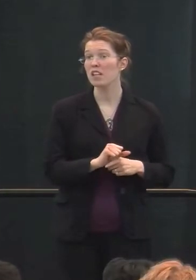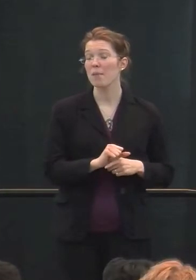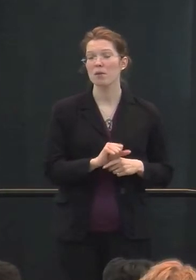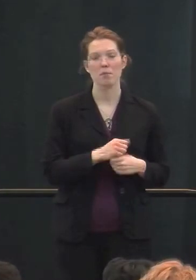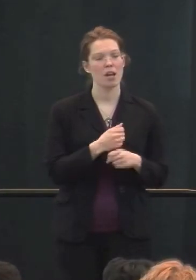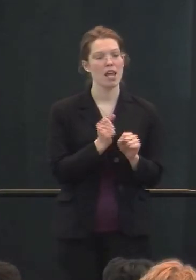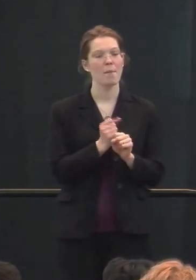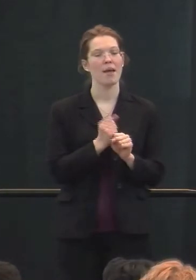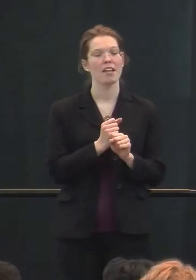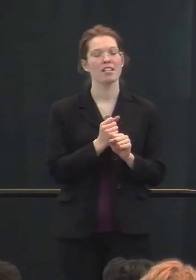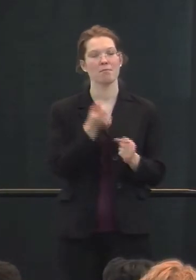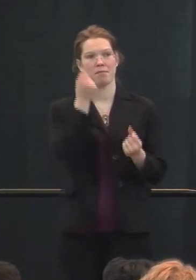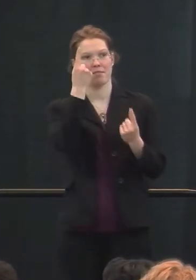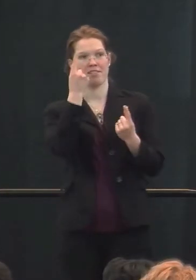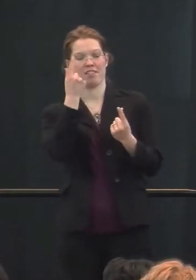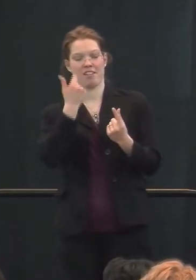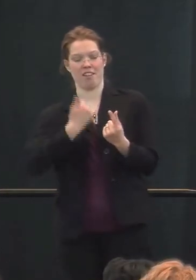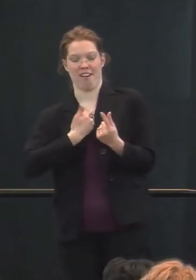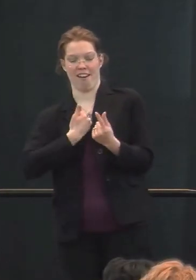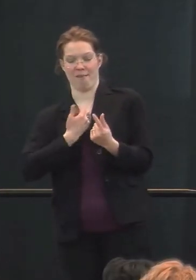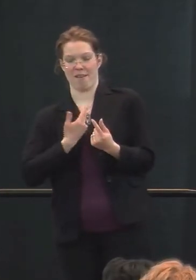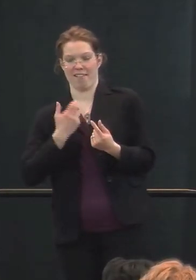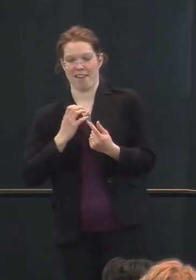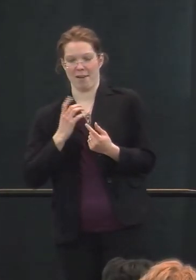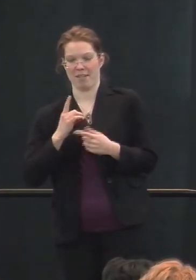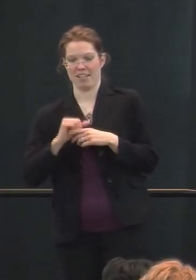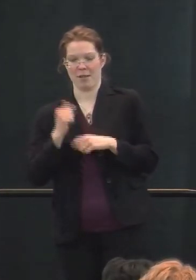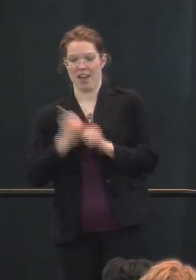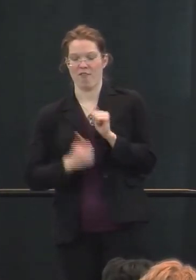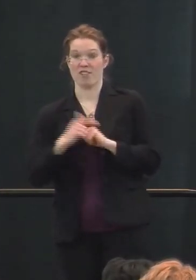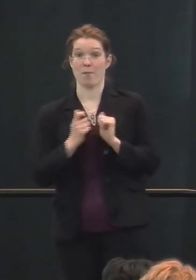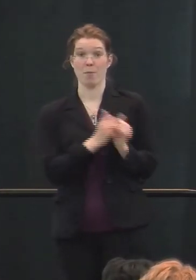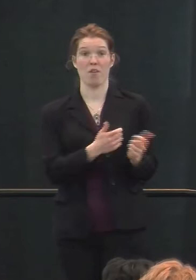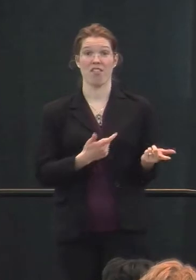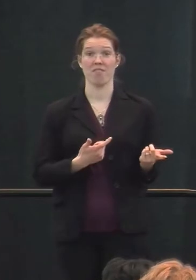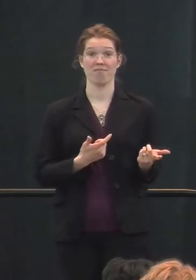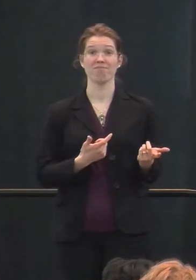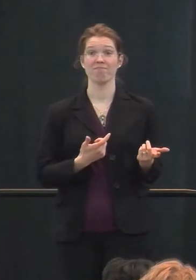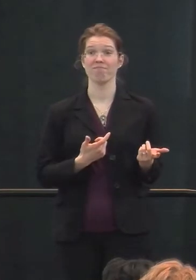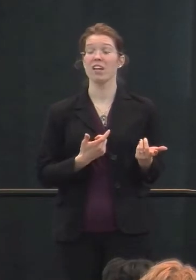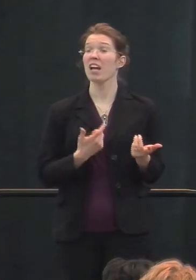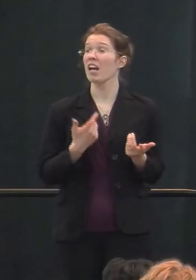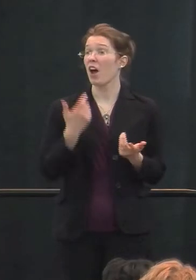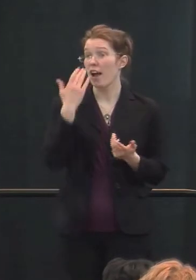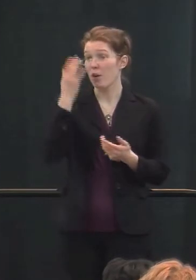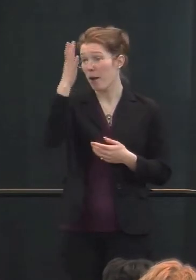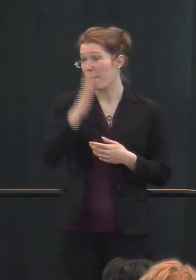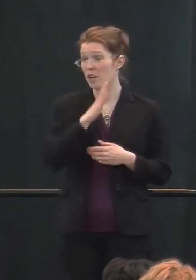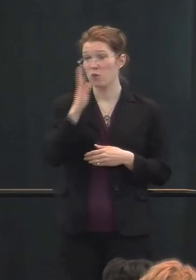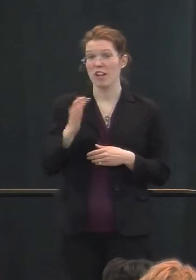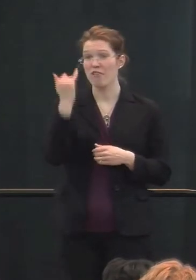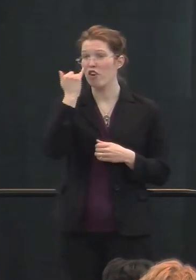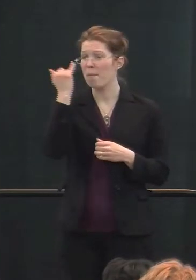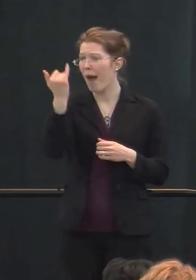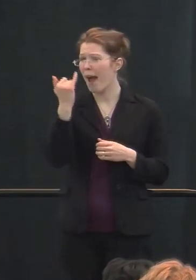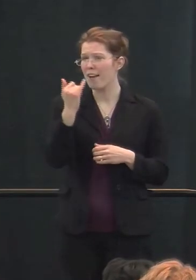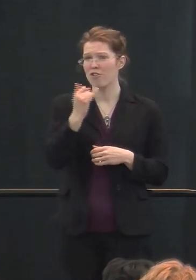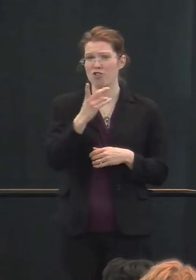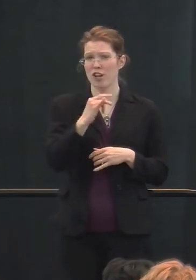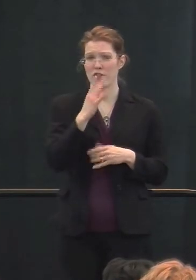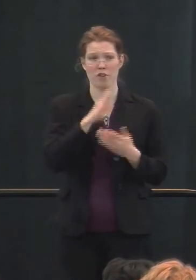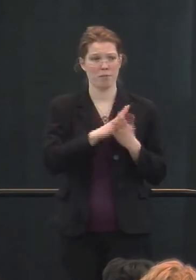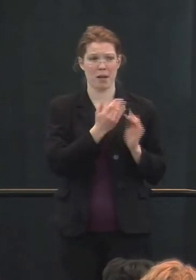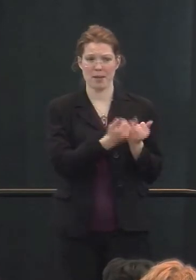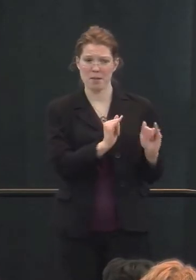he makes me see how I'm handicapped and disabled every time I'm with him. I know my parents would never have imagined Jeffrey could live